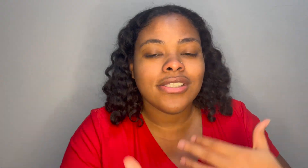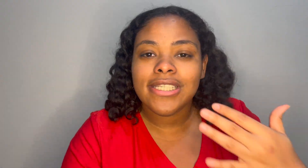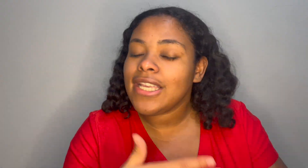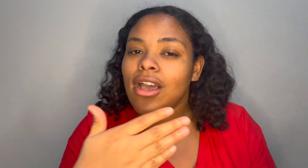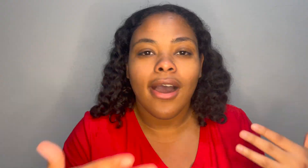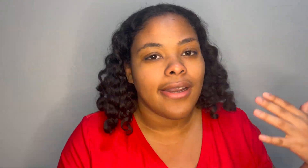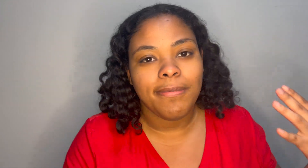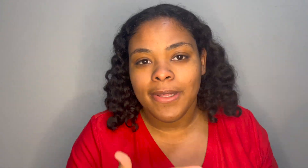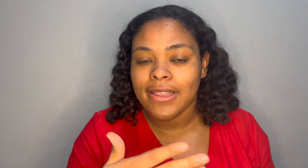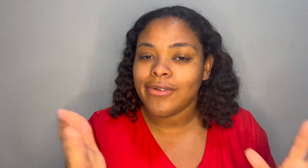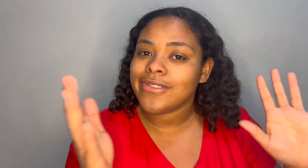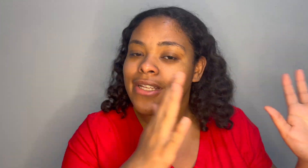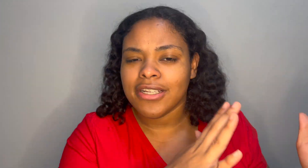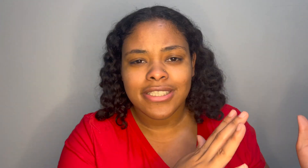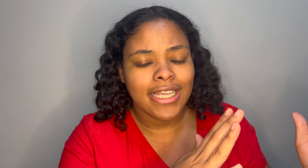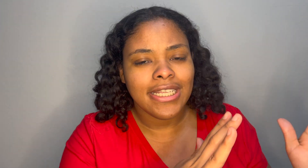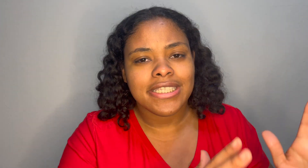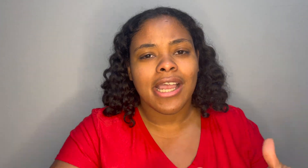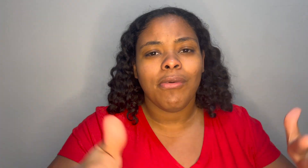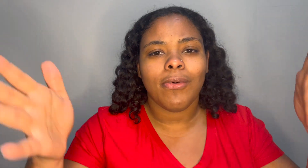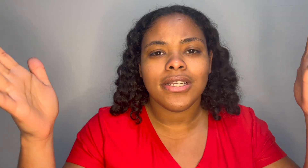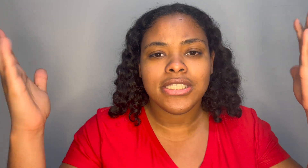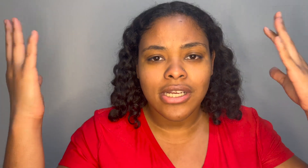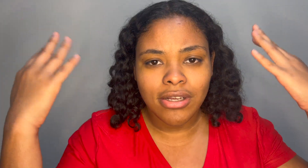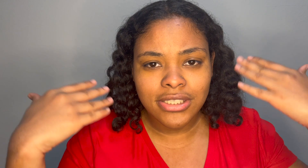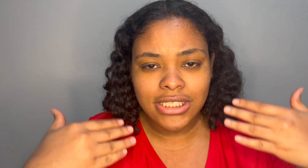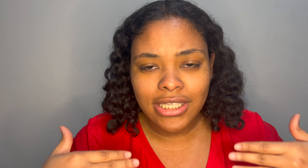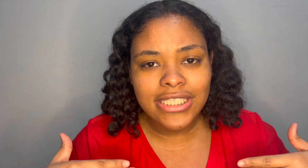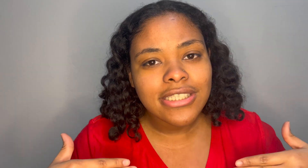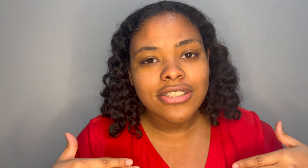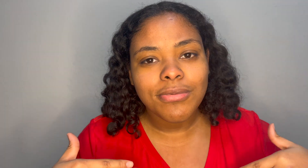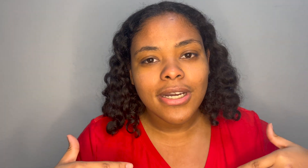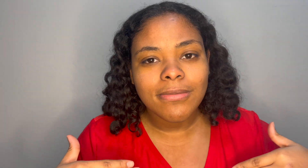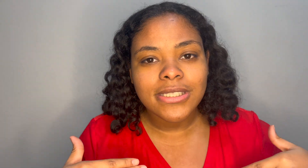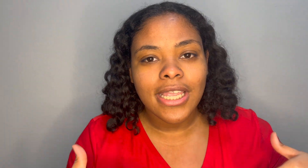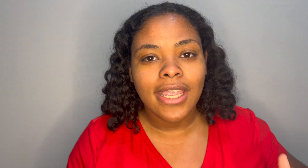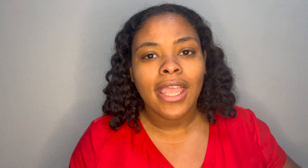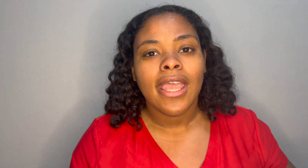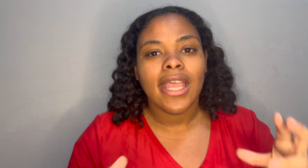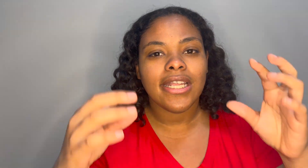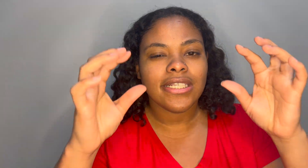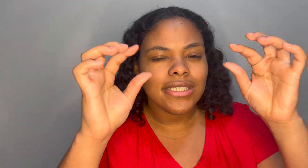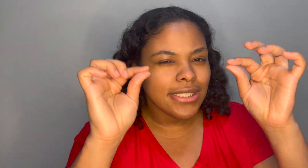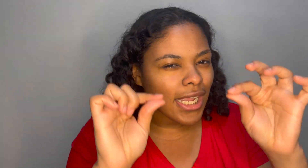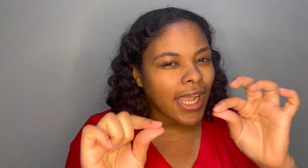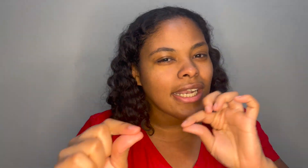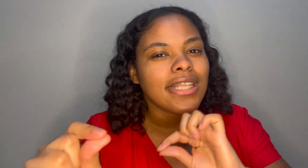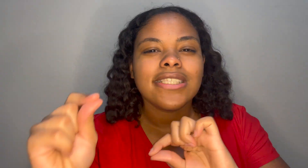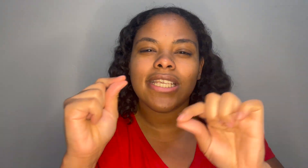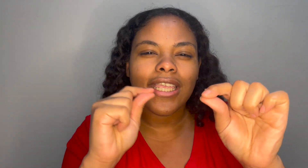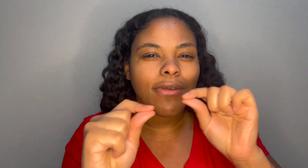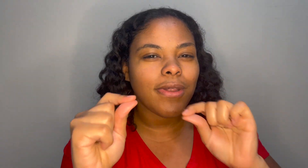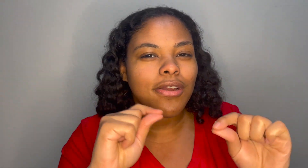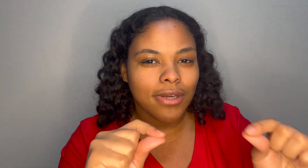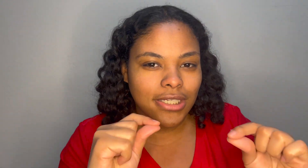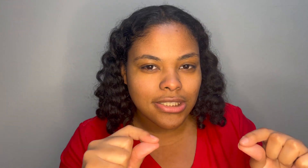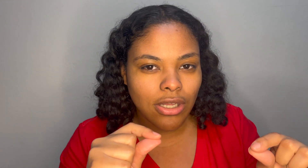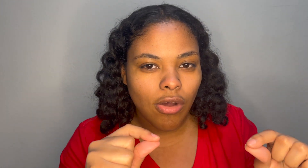to get caught up in those nonsense i want y'all to listen to what i'm saying and kind of take it with a grain of salt